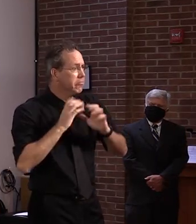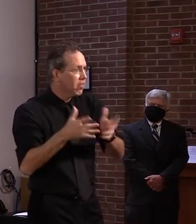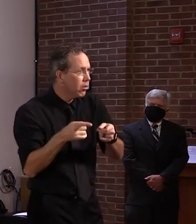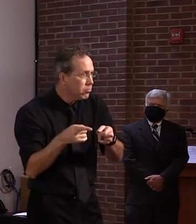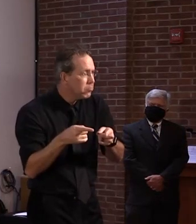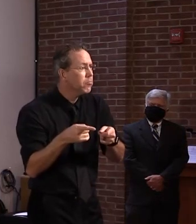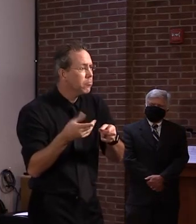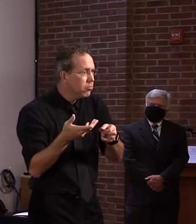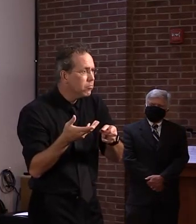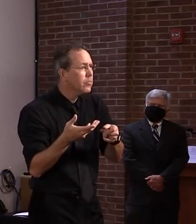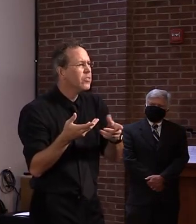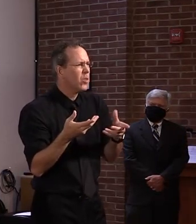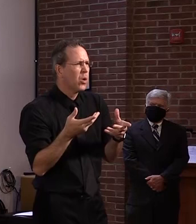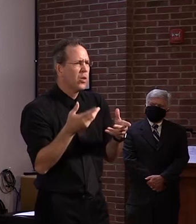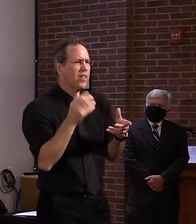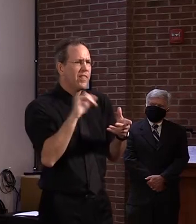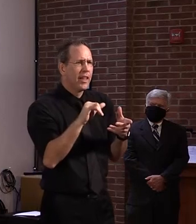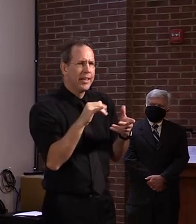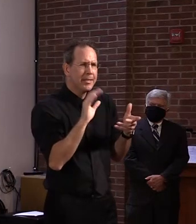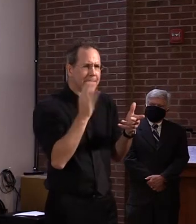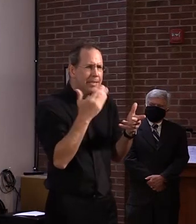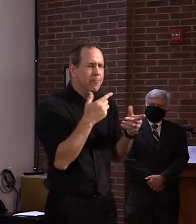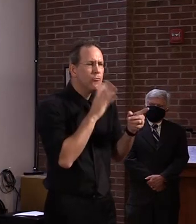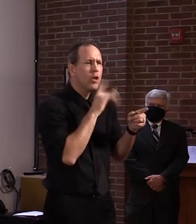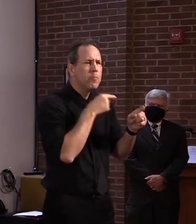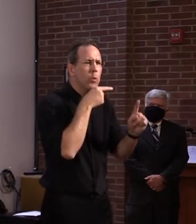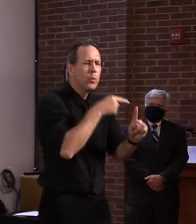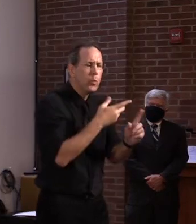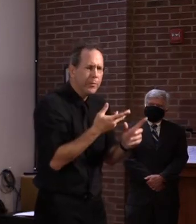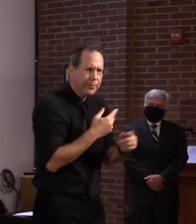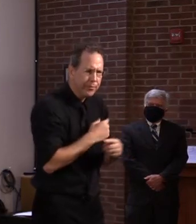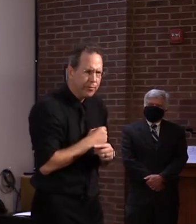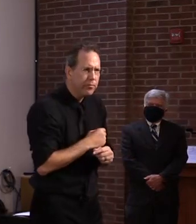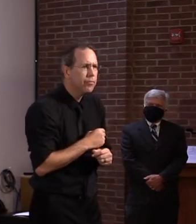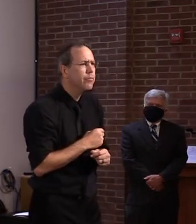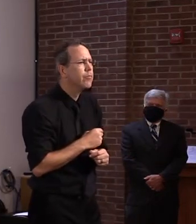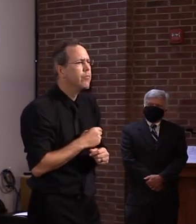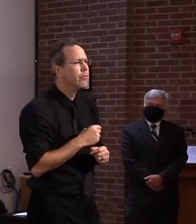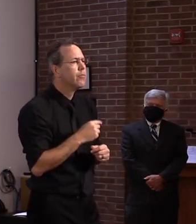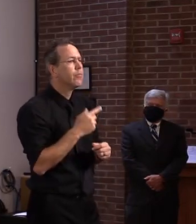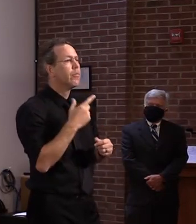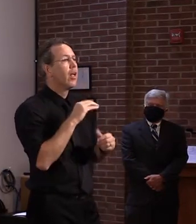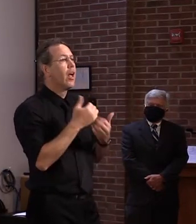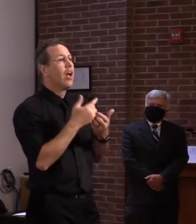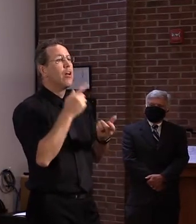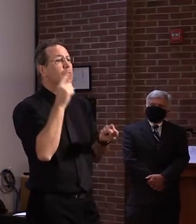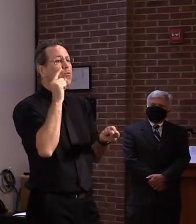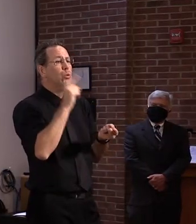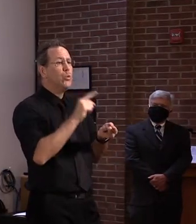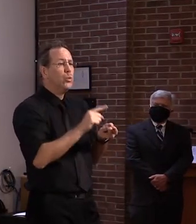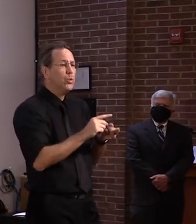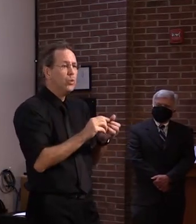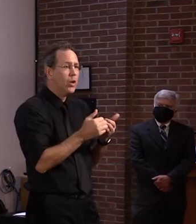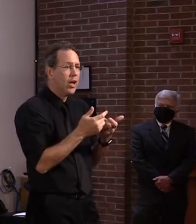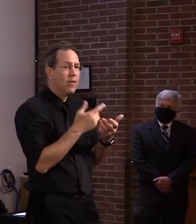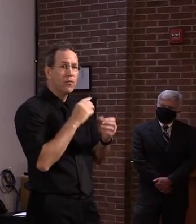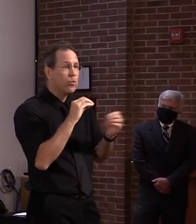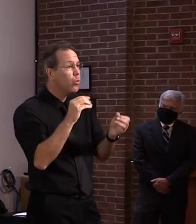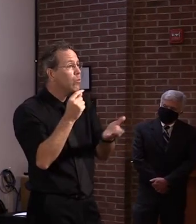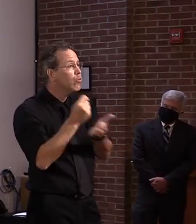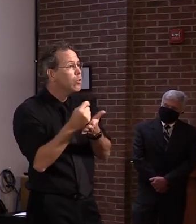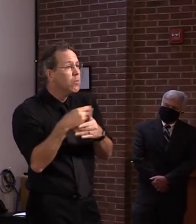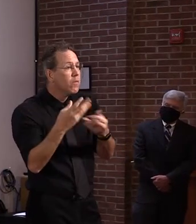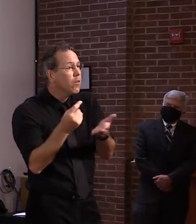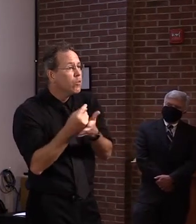reduction and absolute risk reduction. So, if the number without the treatment would be 12% would die,